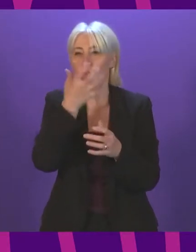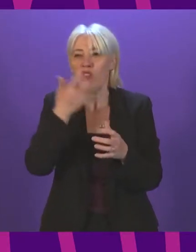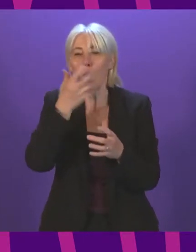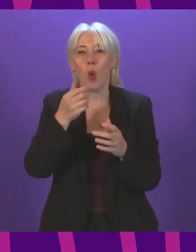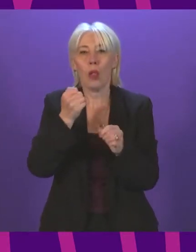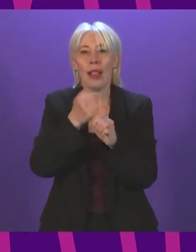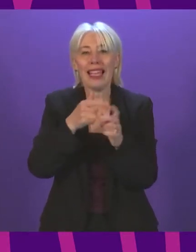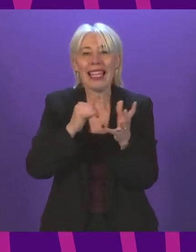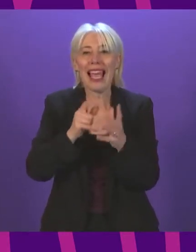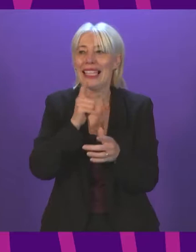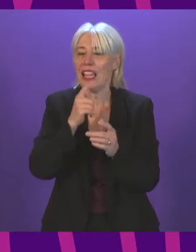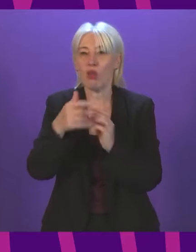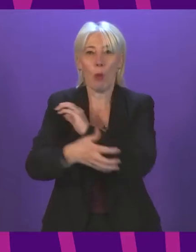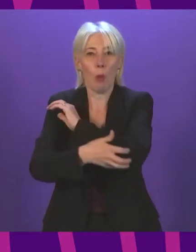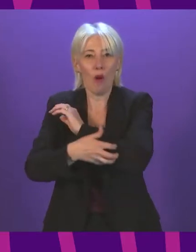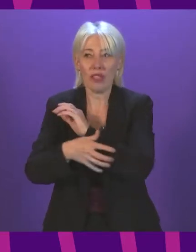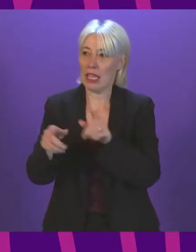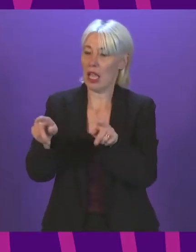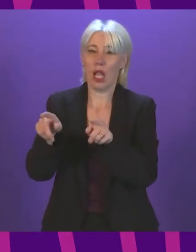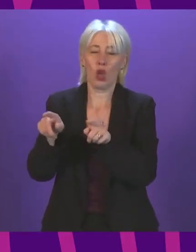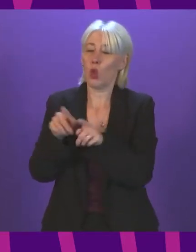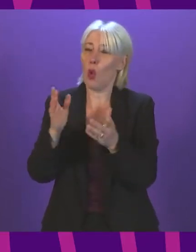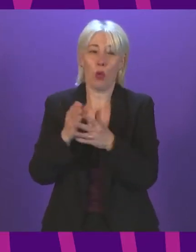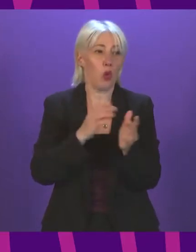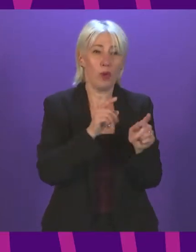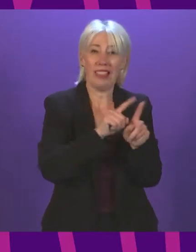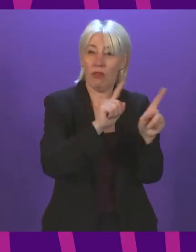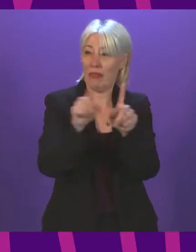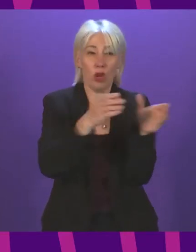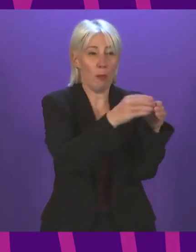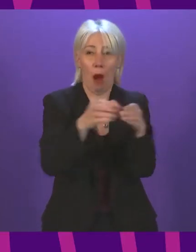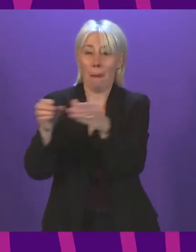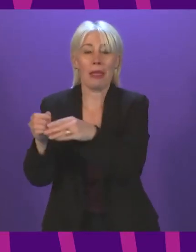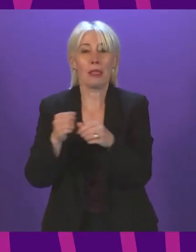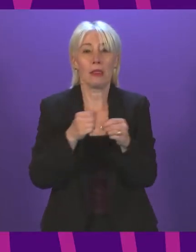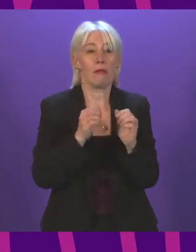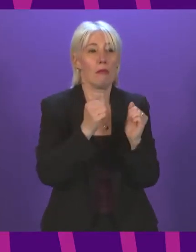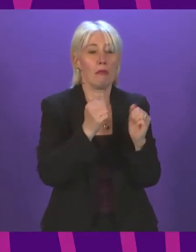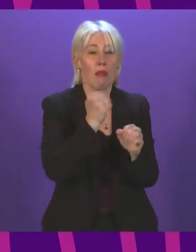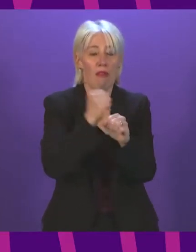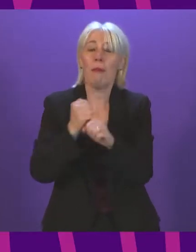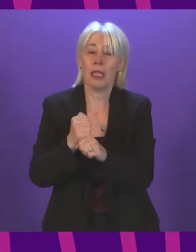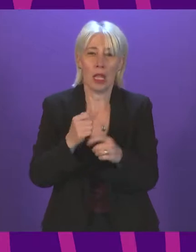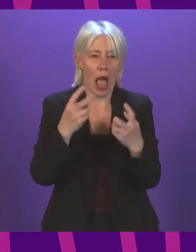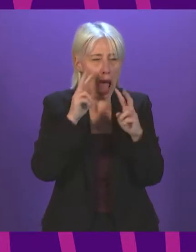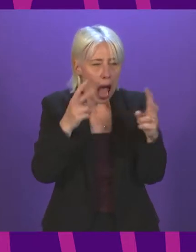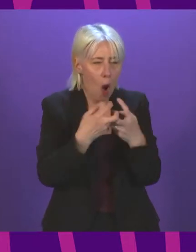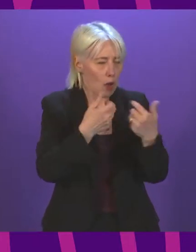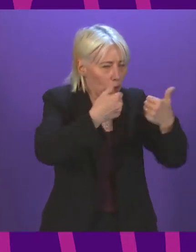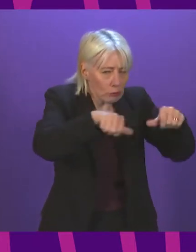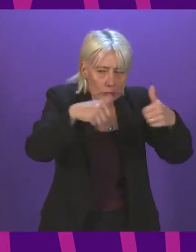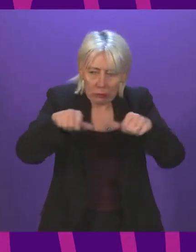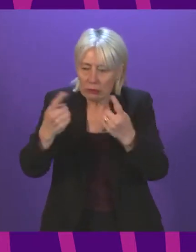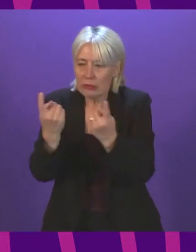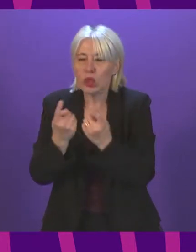social security too. So, are working across government to do what we can to try and resolve some of these issues. And, as I said in a previous